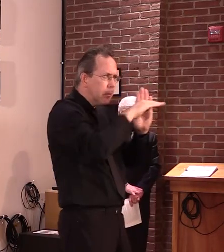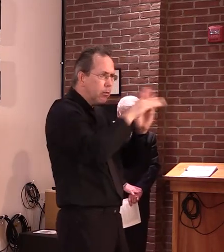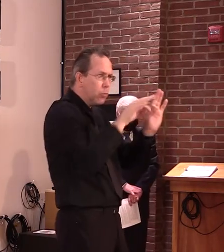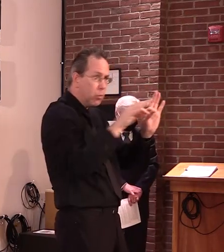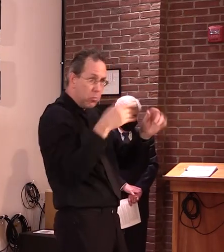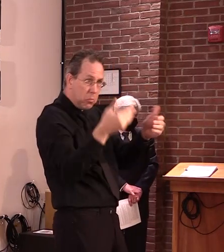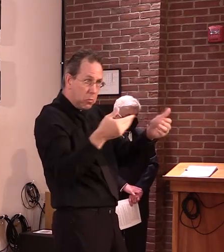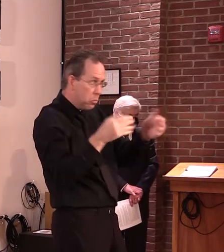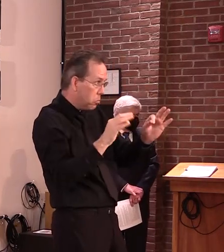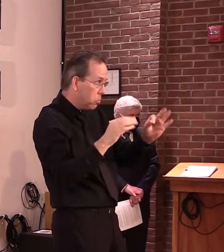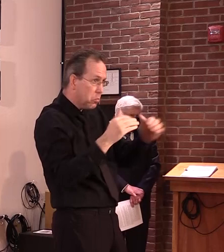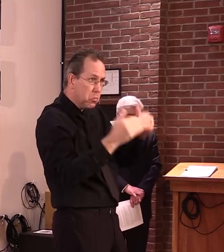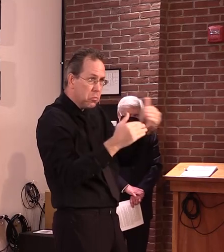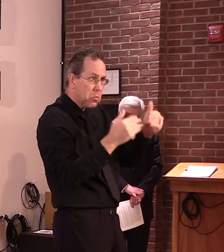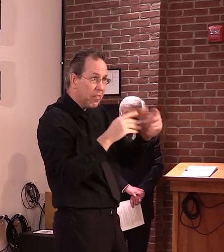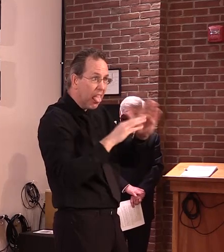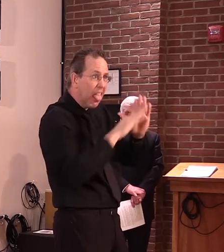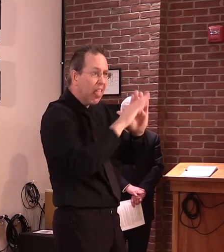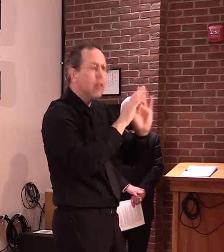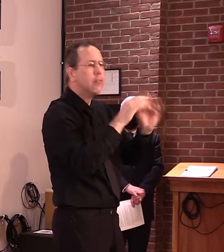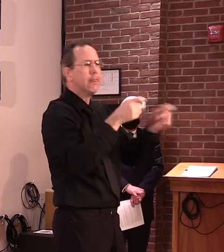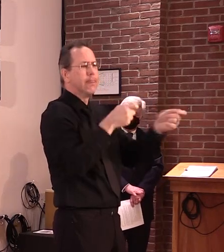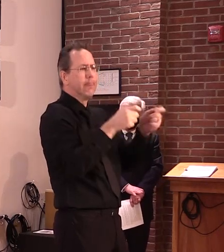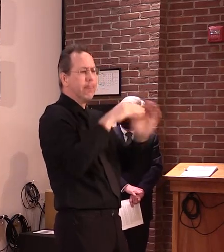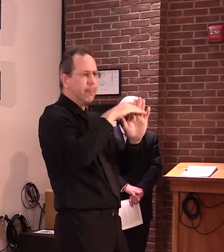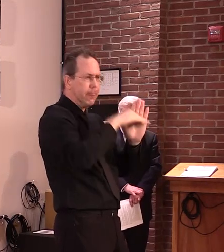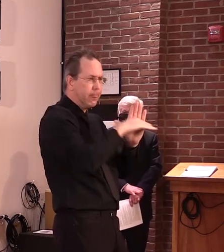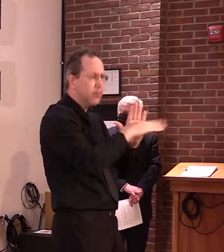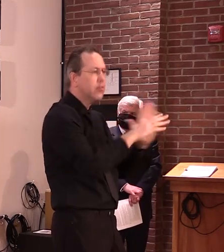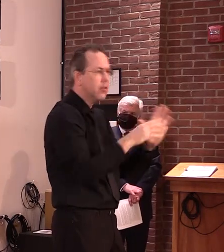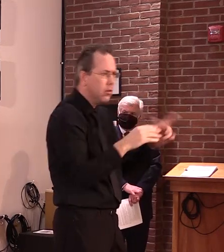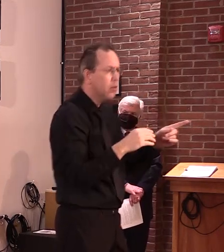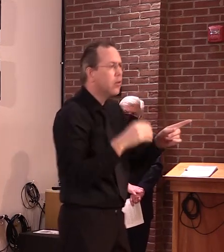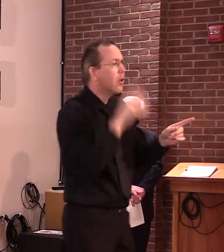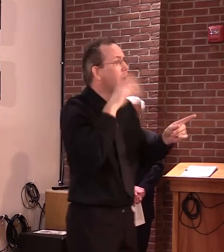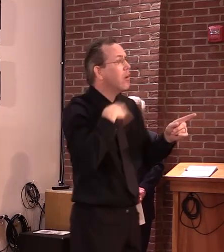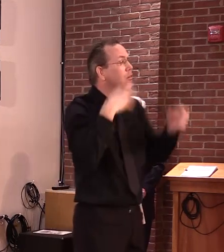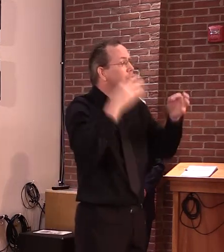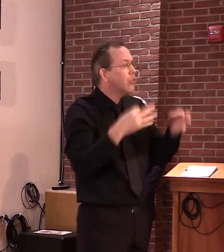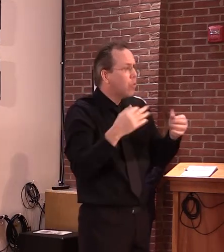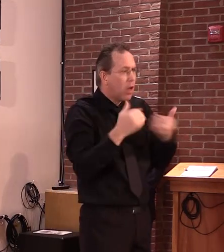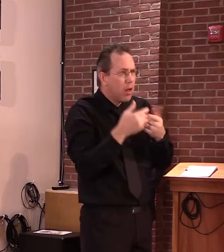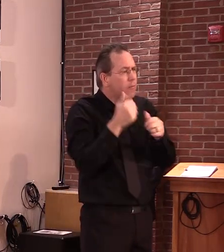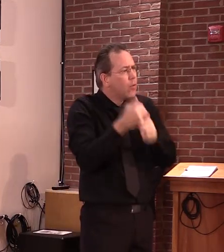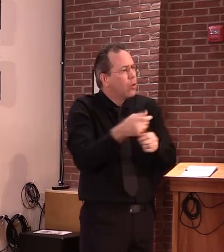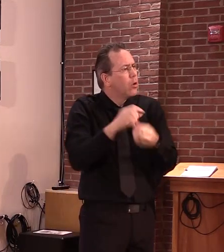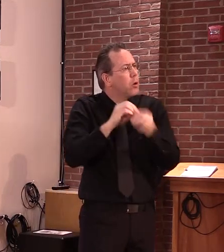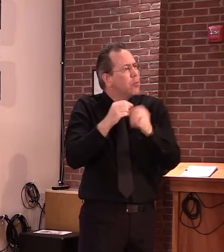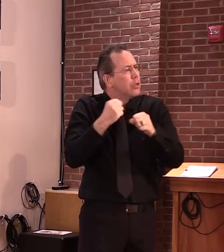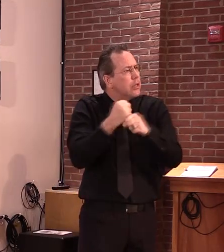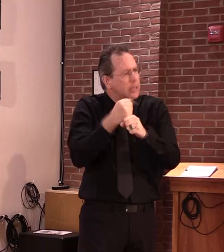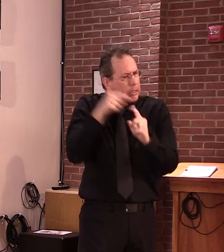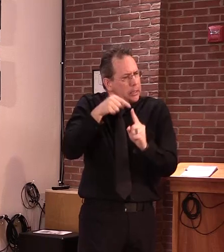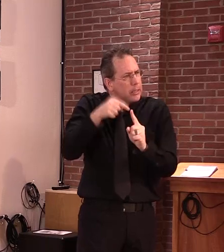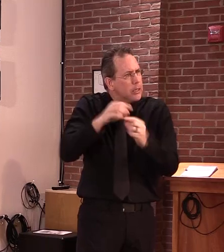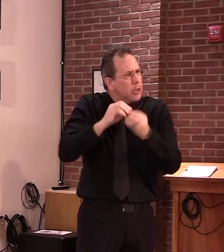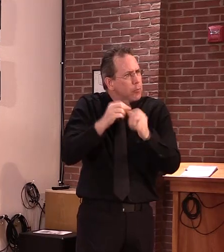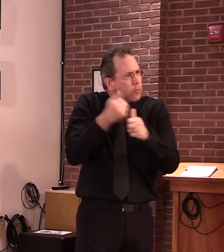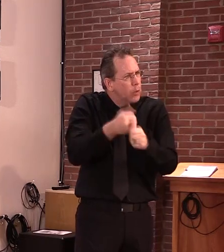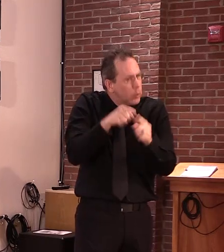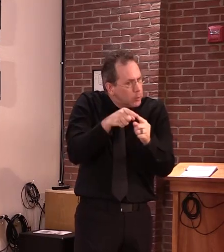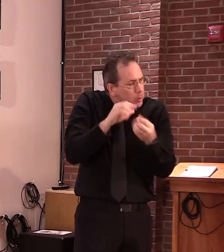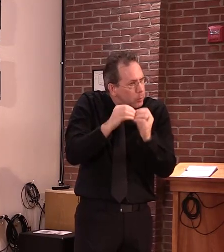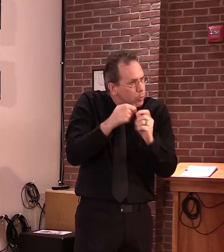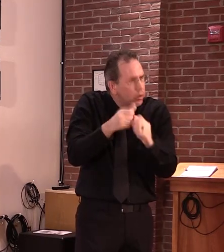As I've said many times, our decisions are going to be driven by the data and the science, and the recommendations of our